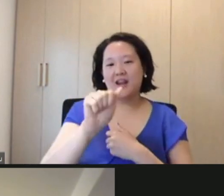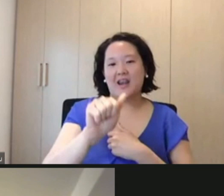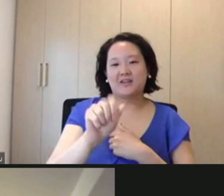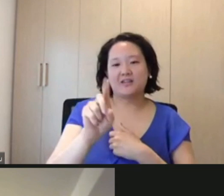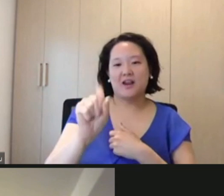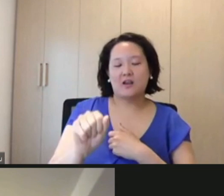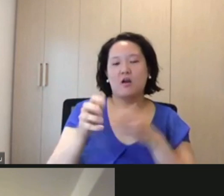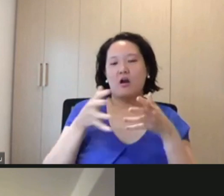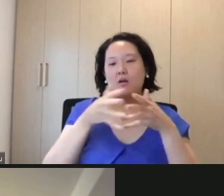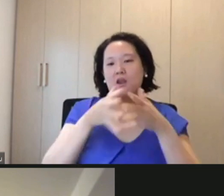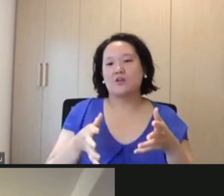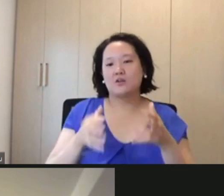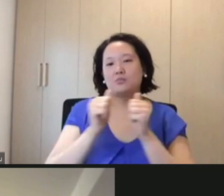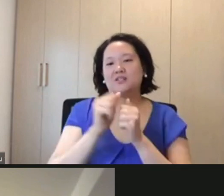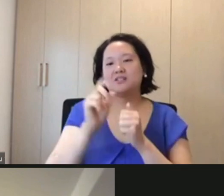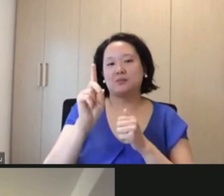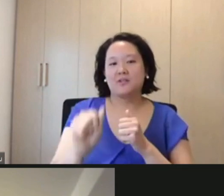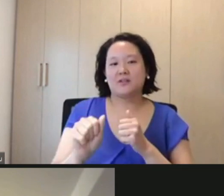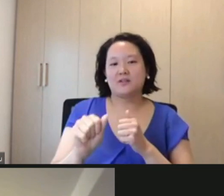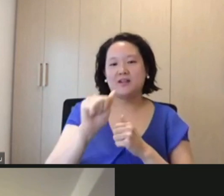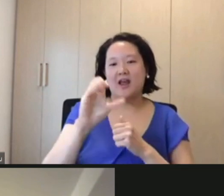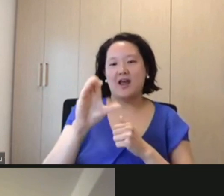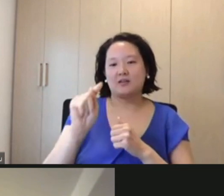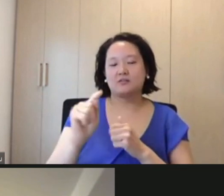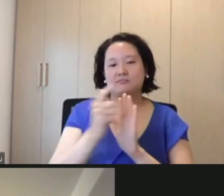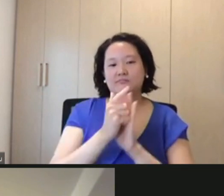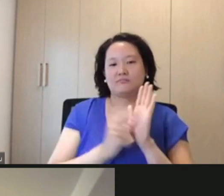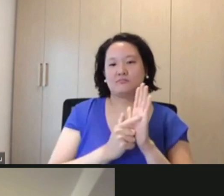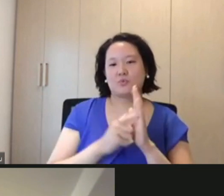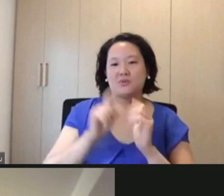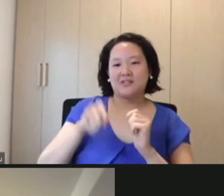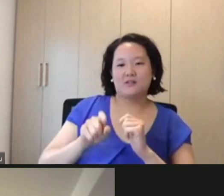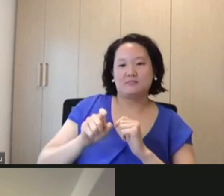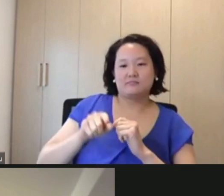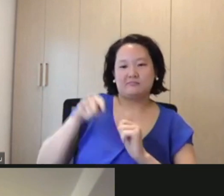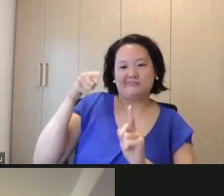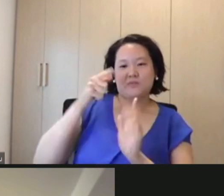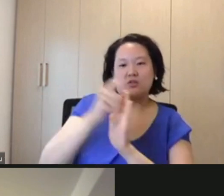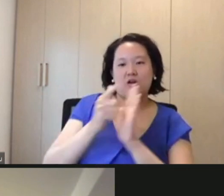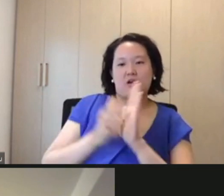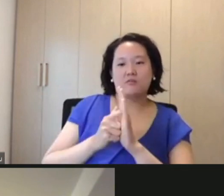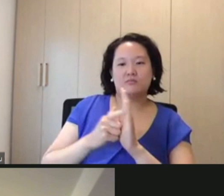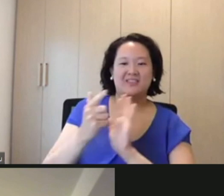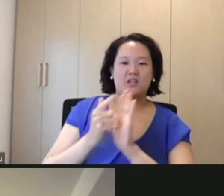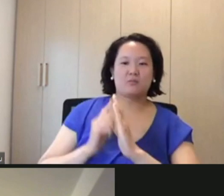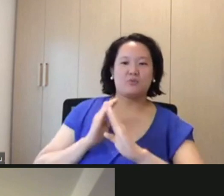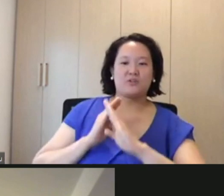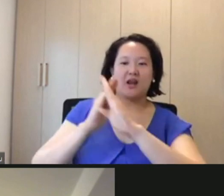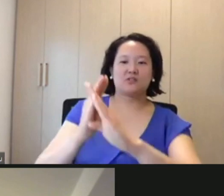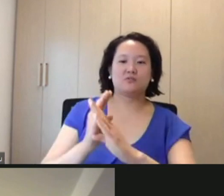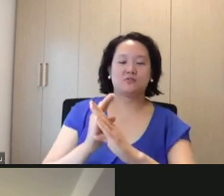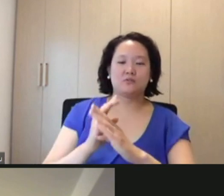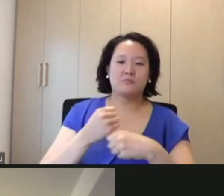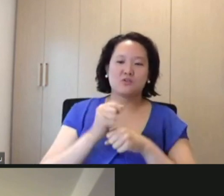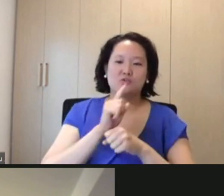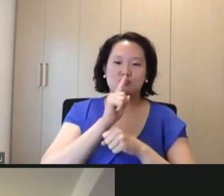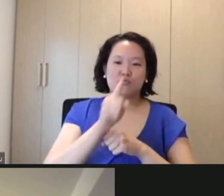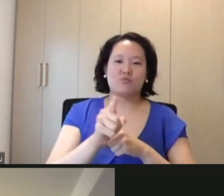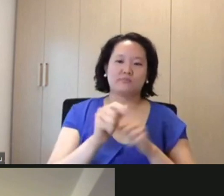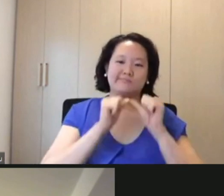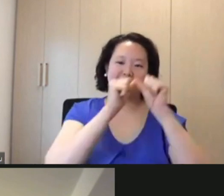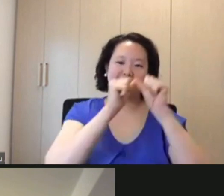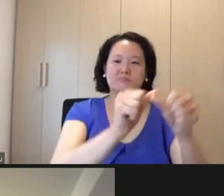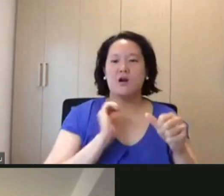and that means that we do need accommodations. And, the ADA, the Americans with Disabilities Act, that law specifically